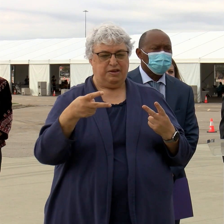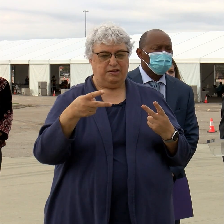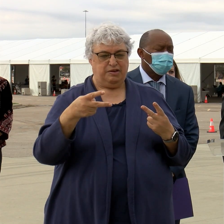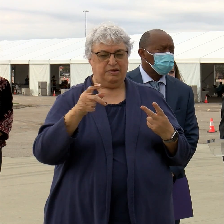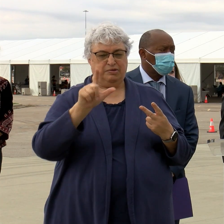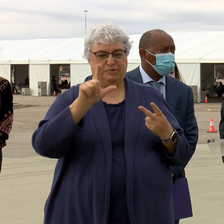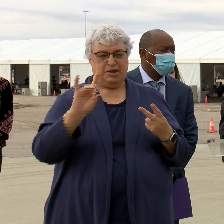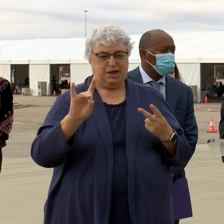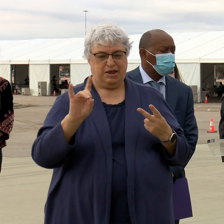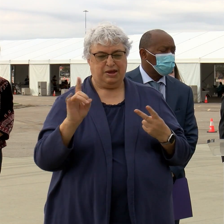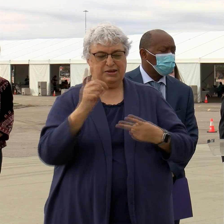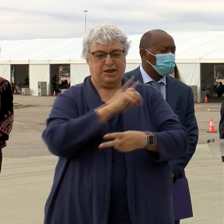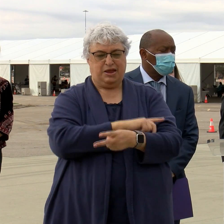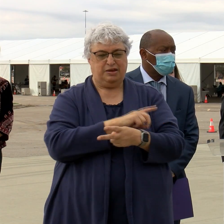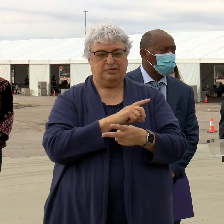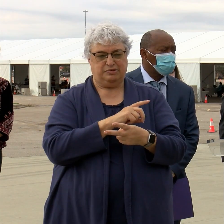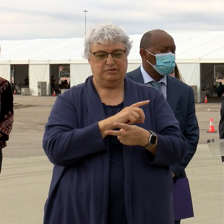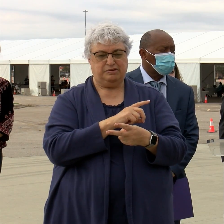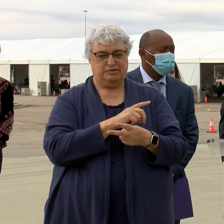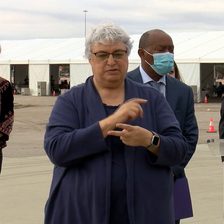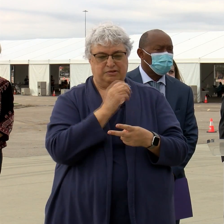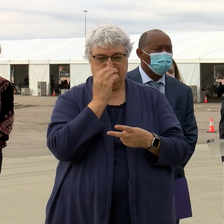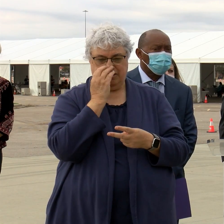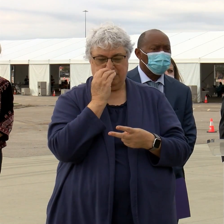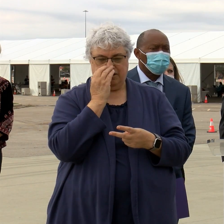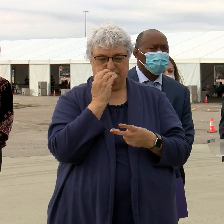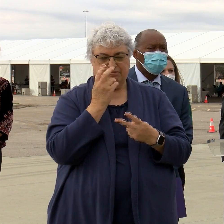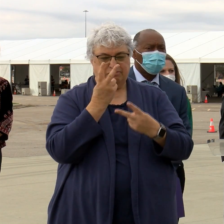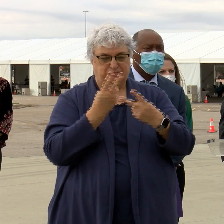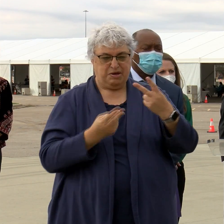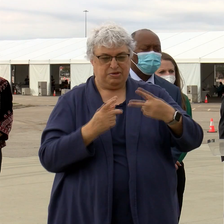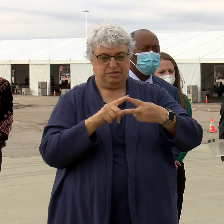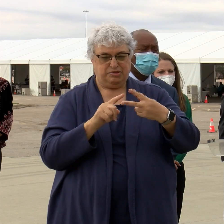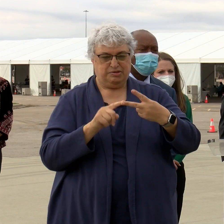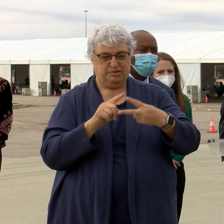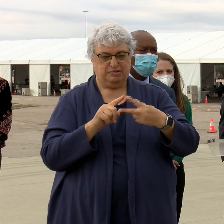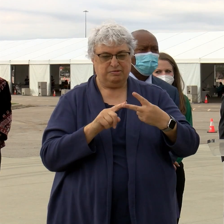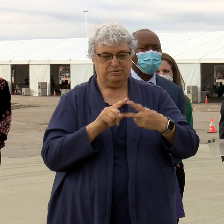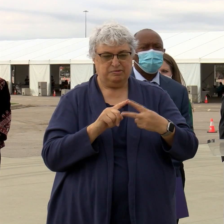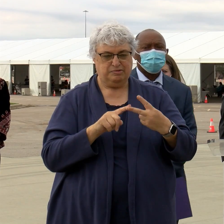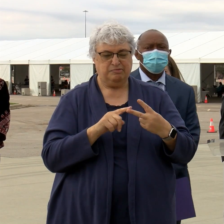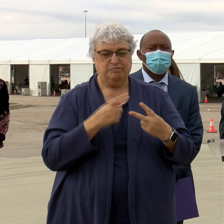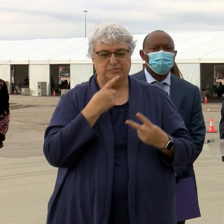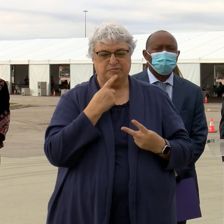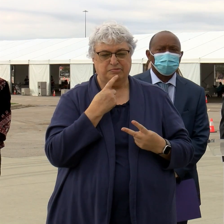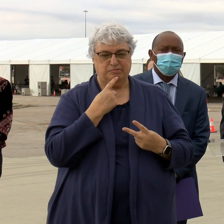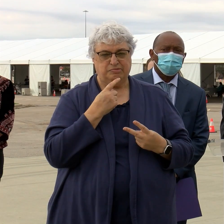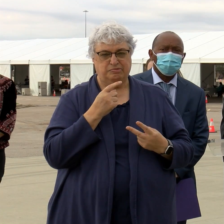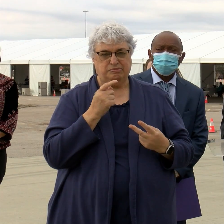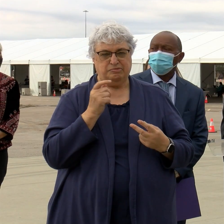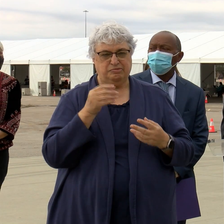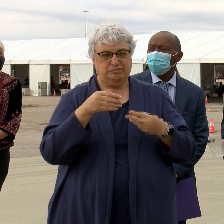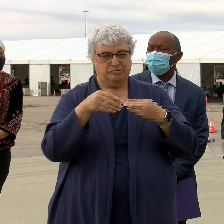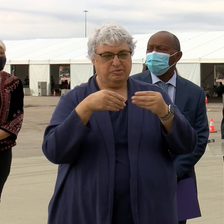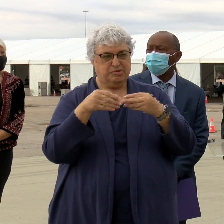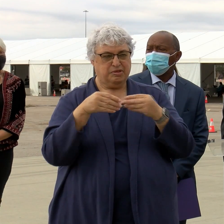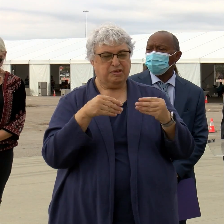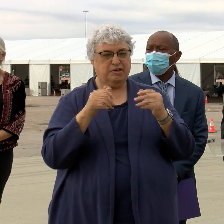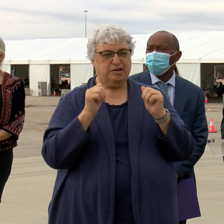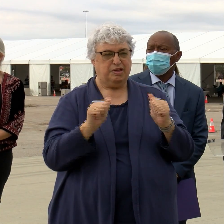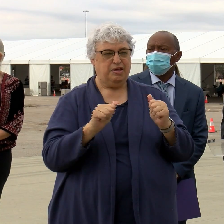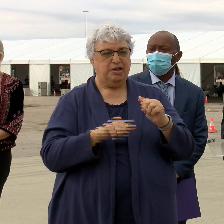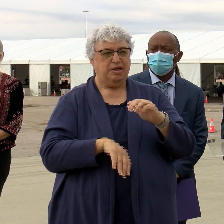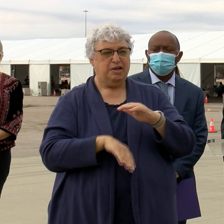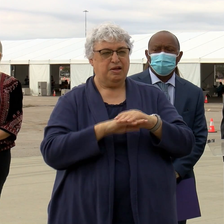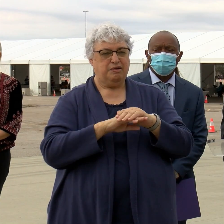is due 28 days after the first. For both of those vaccines, they said in the very beginning, they gave a little bit of a leeway that if you get you could get